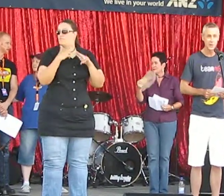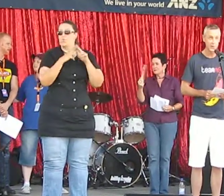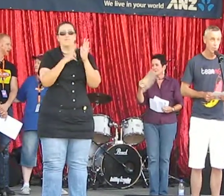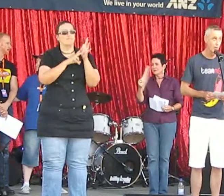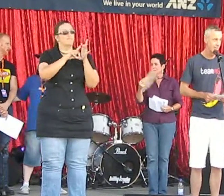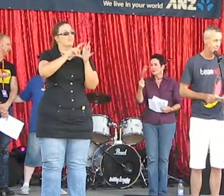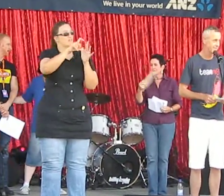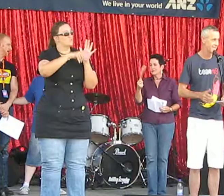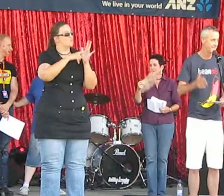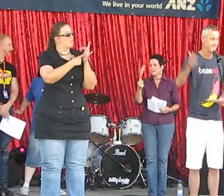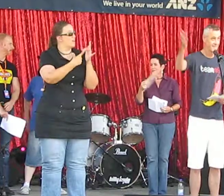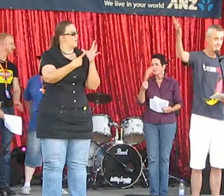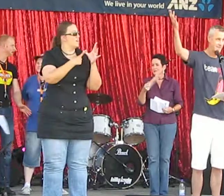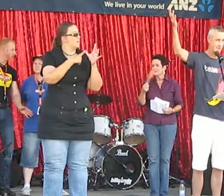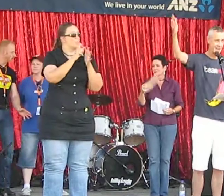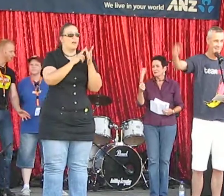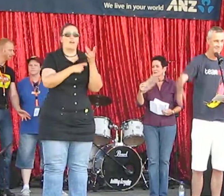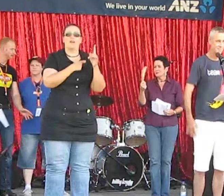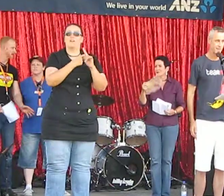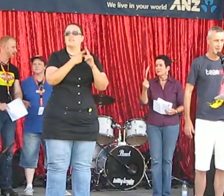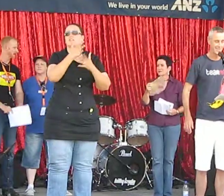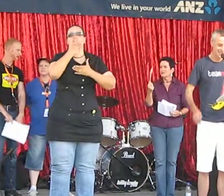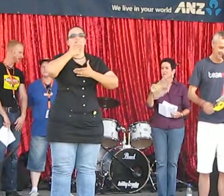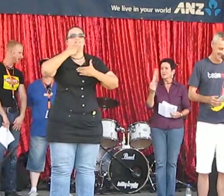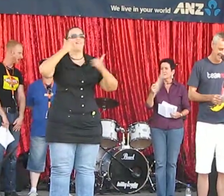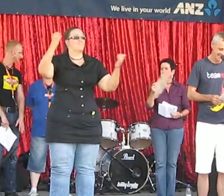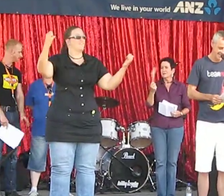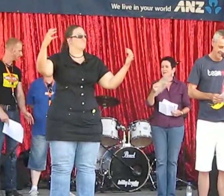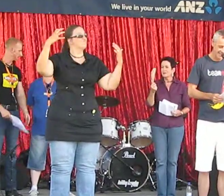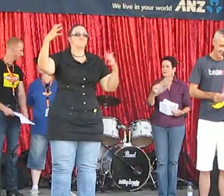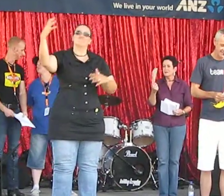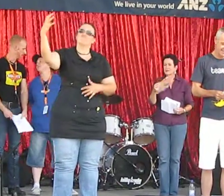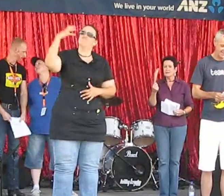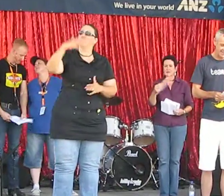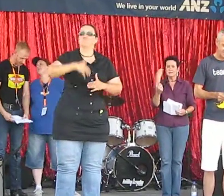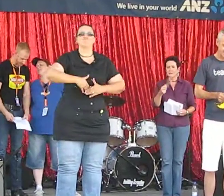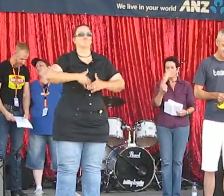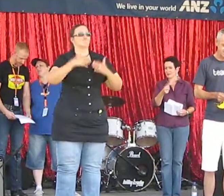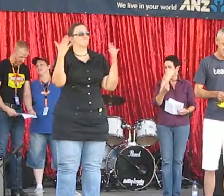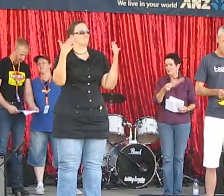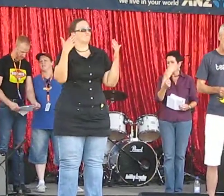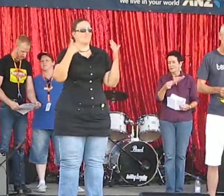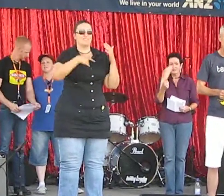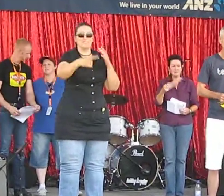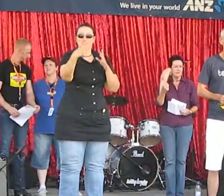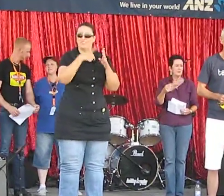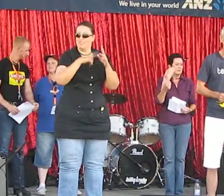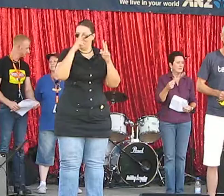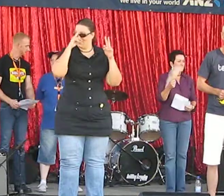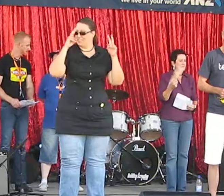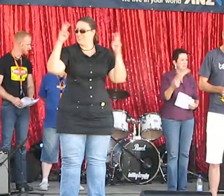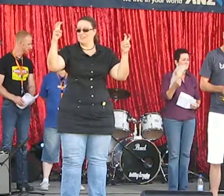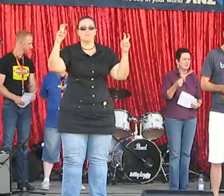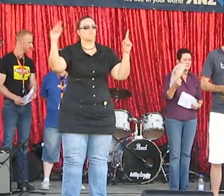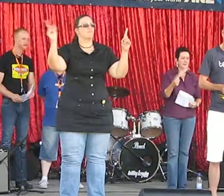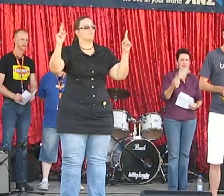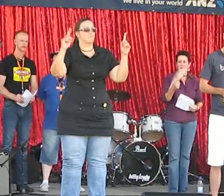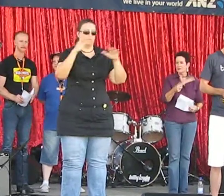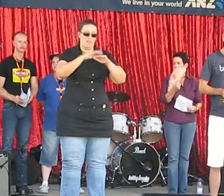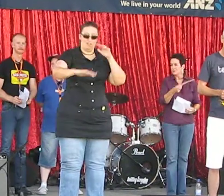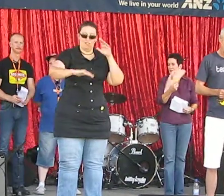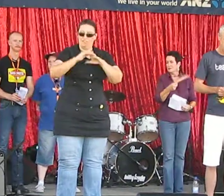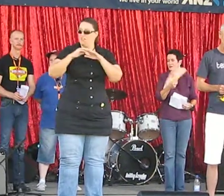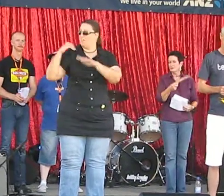to a glorious summer day. What a great day. This year's theme is the Mardi Gras history of the world.